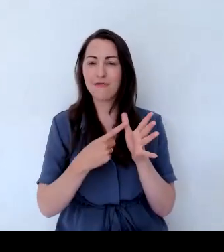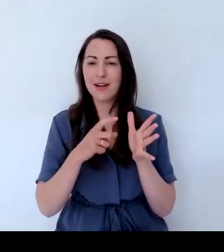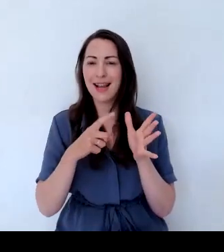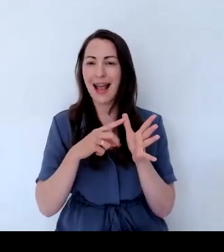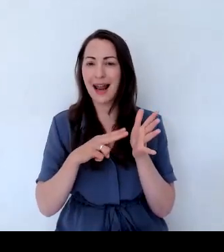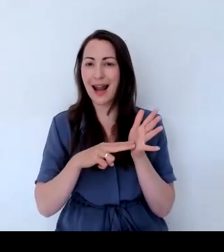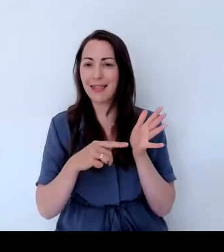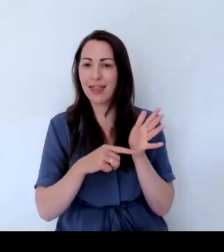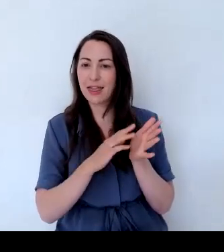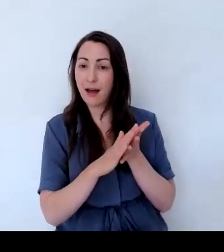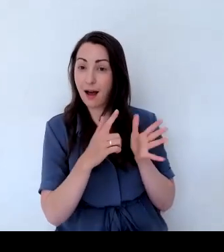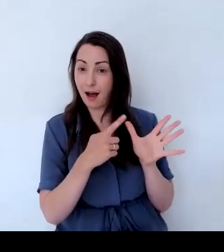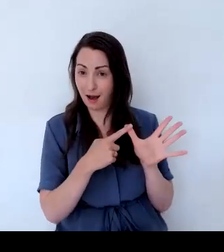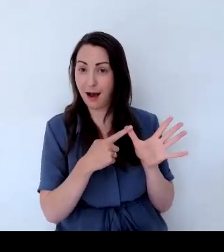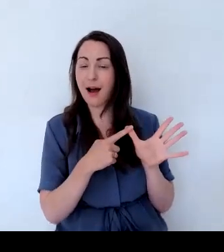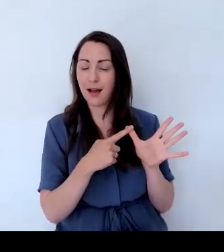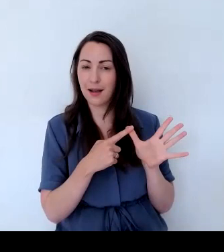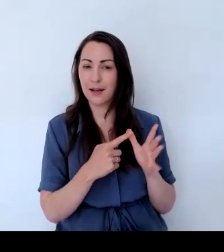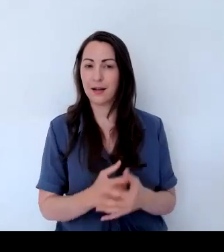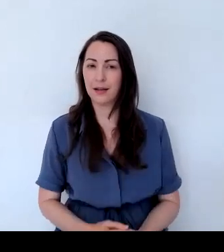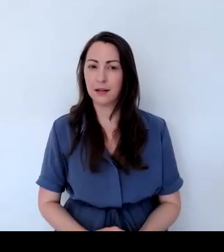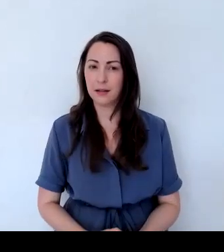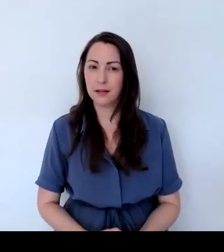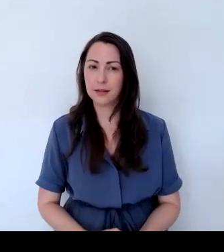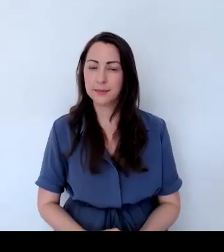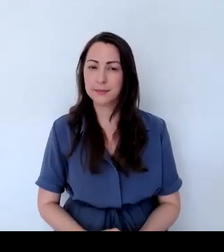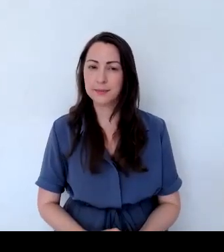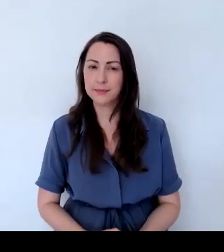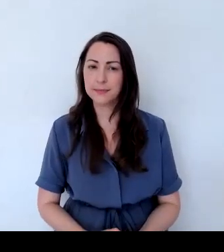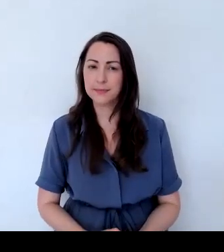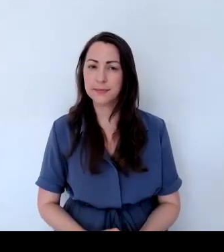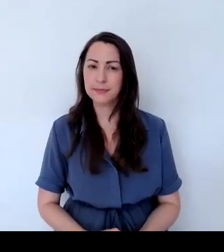Pyrocancer is quite a of spidey.